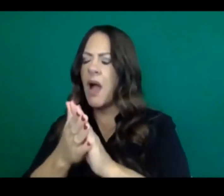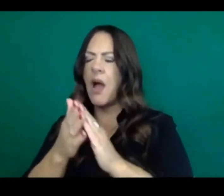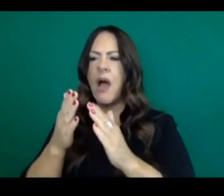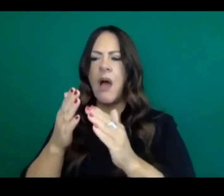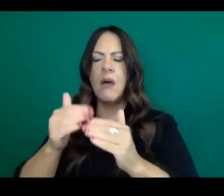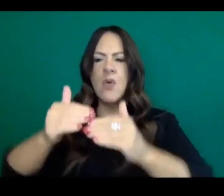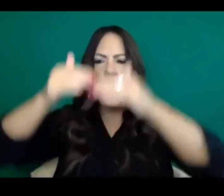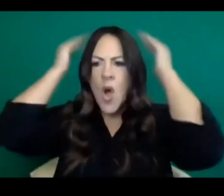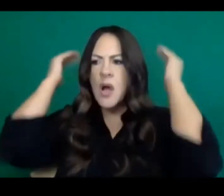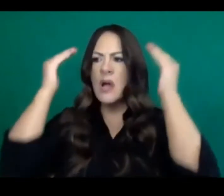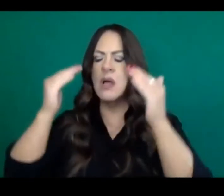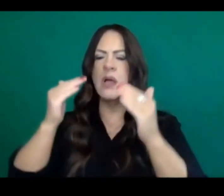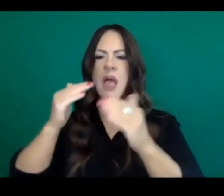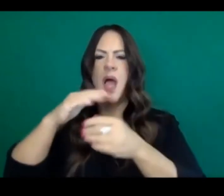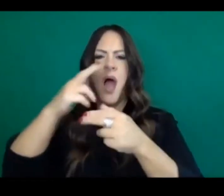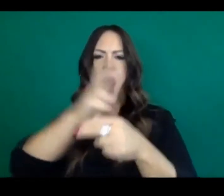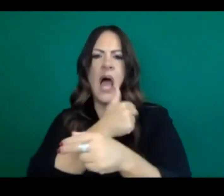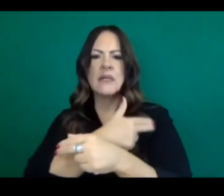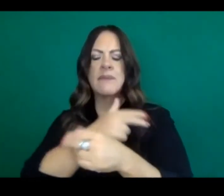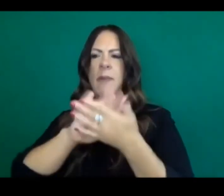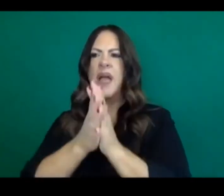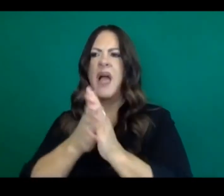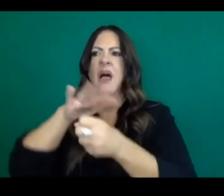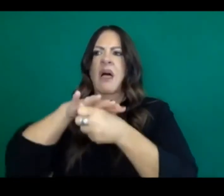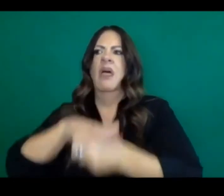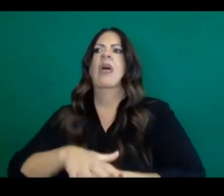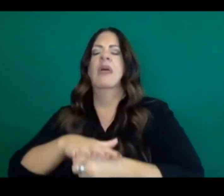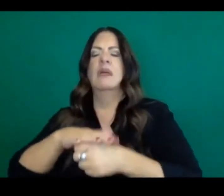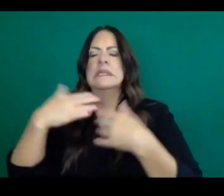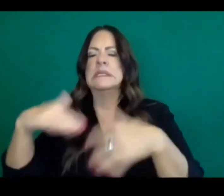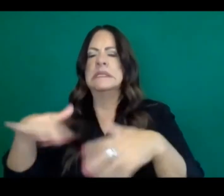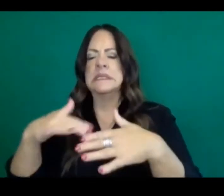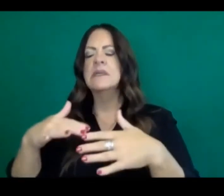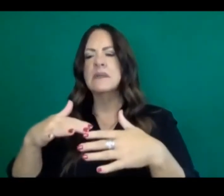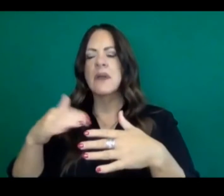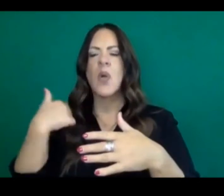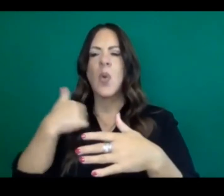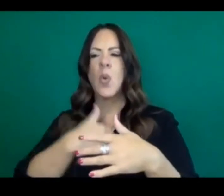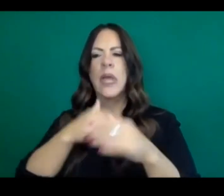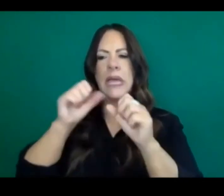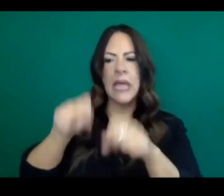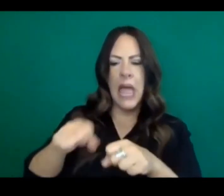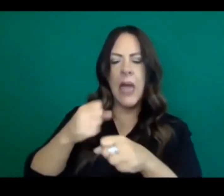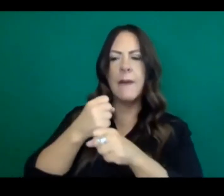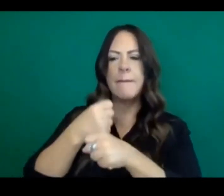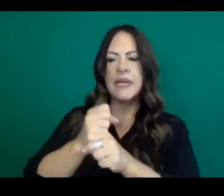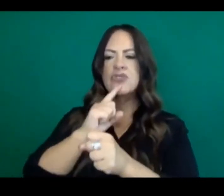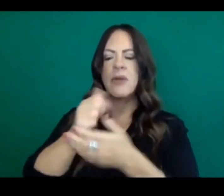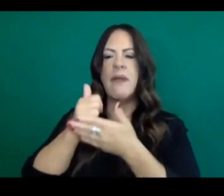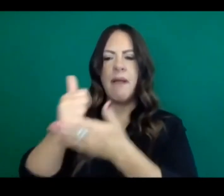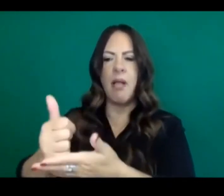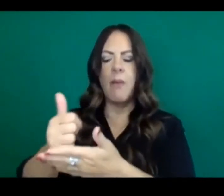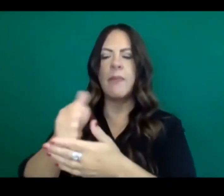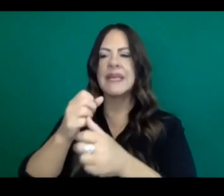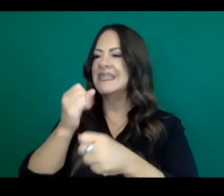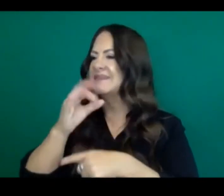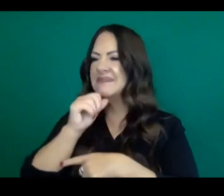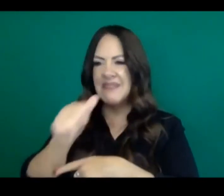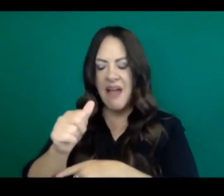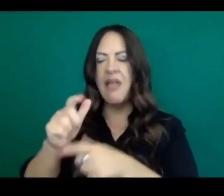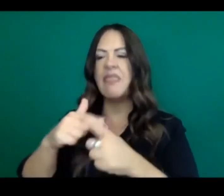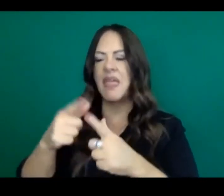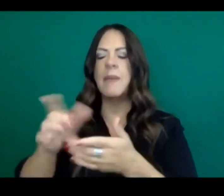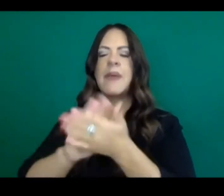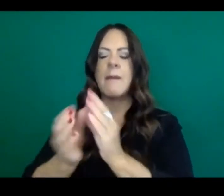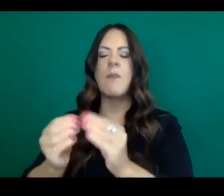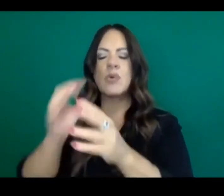systems, and if it's required to move back a tier to make sure that we do all we can to control it. Before opening it up